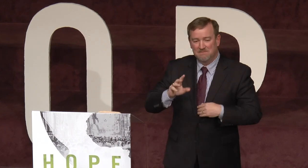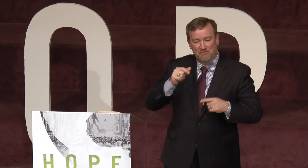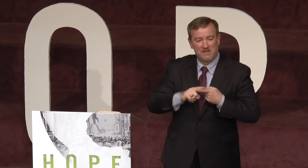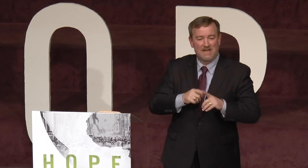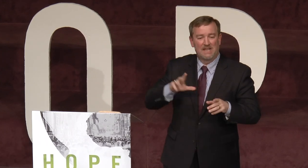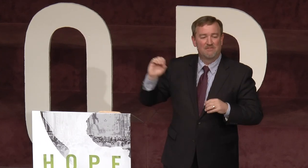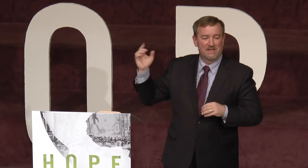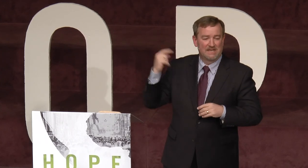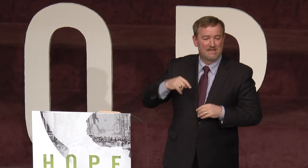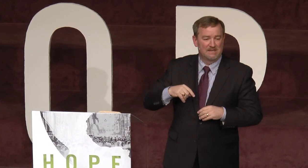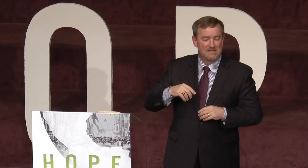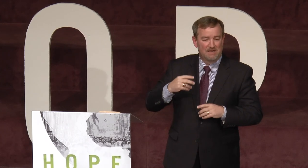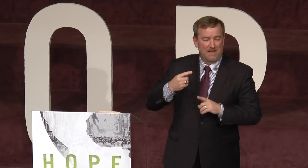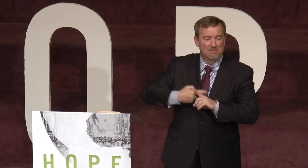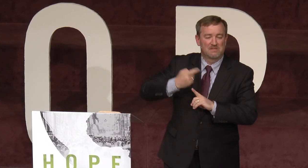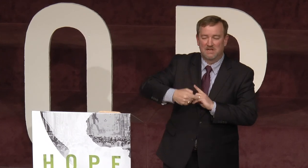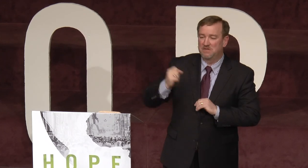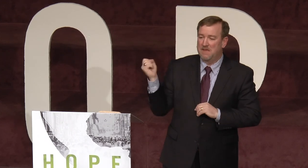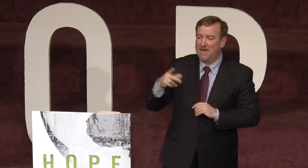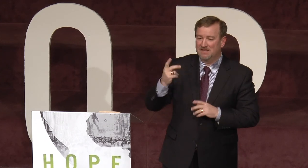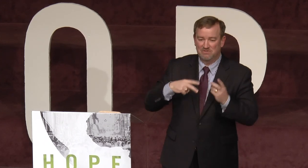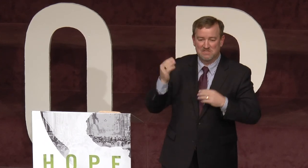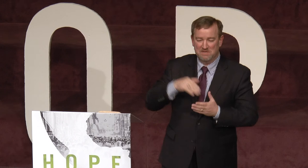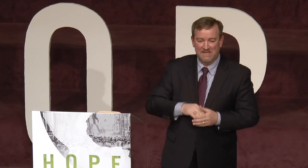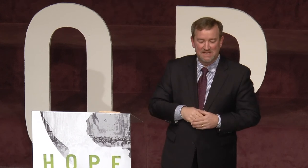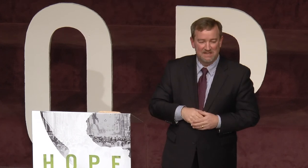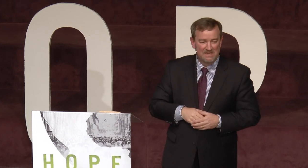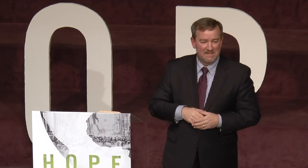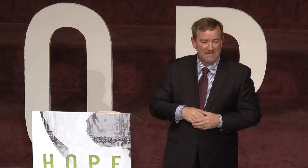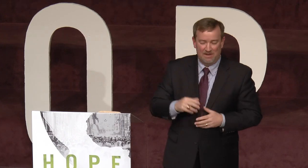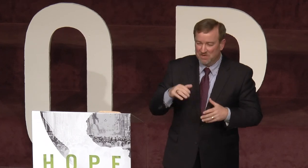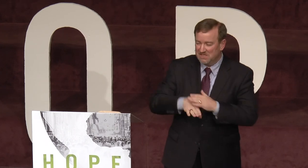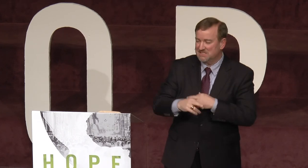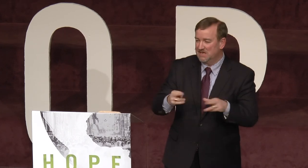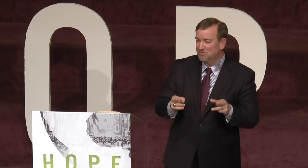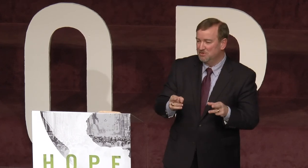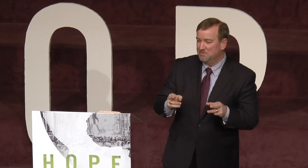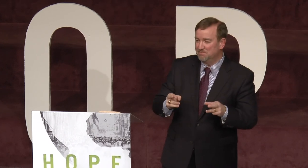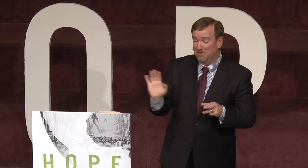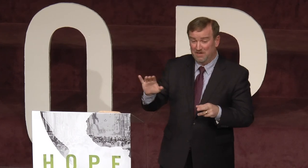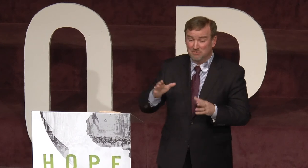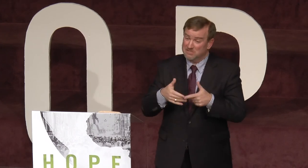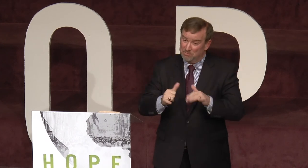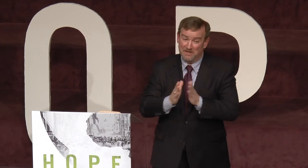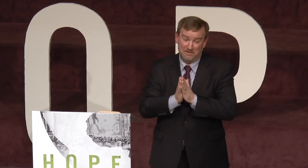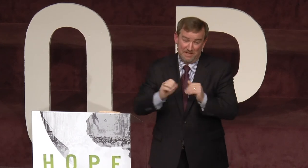My friend and I left that day. And about a month later, we came back to visit him again. And I went in that same room. And by the way, I was still praying on the